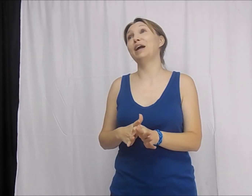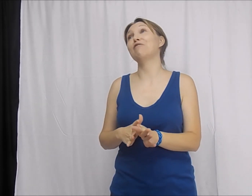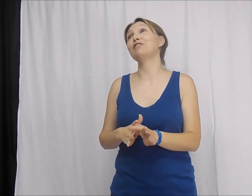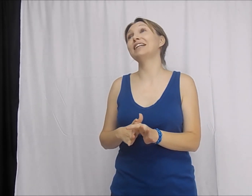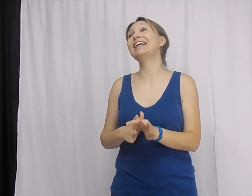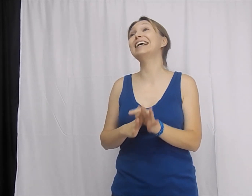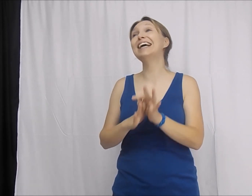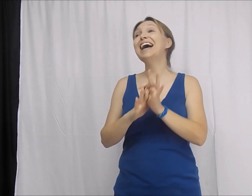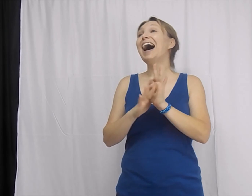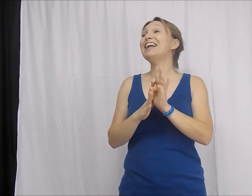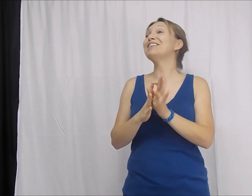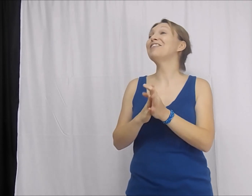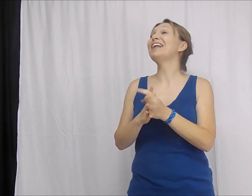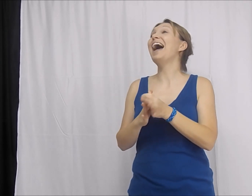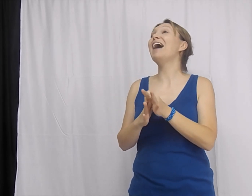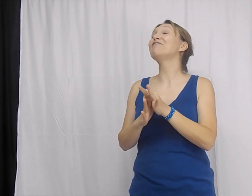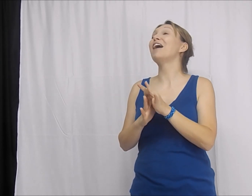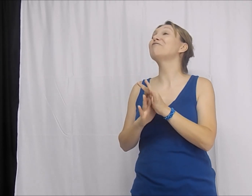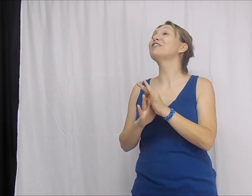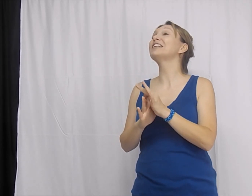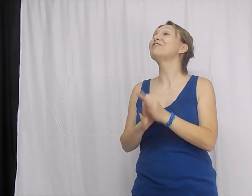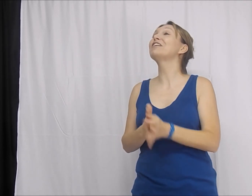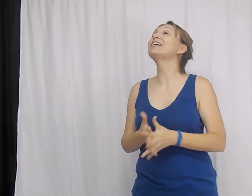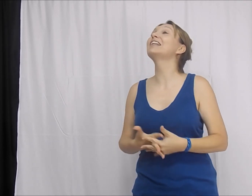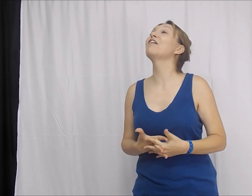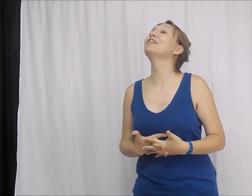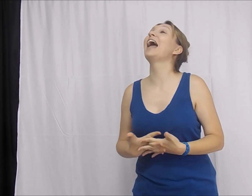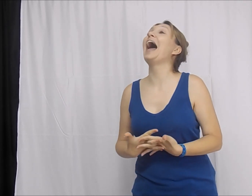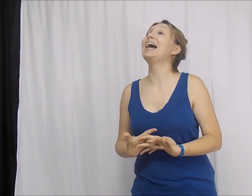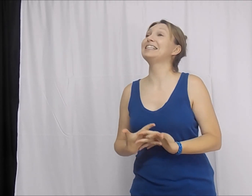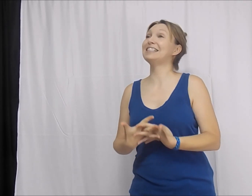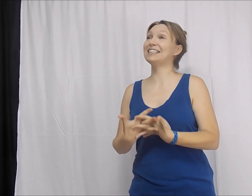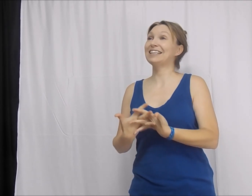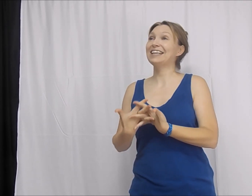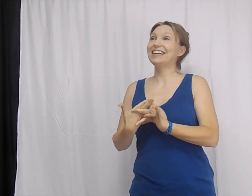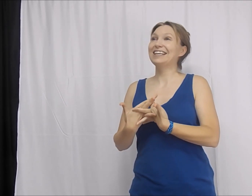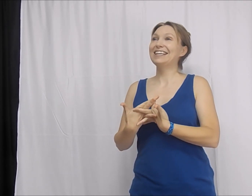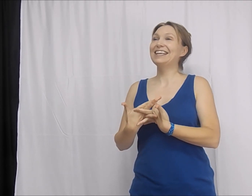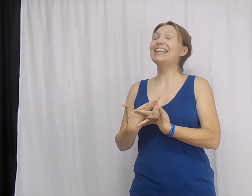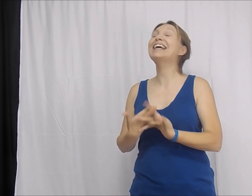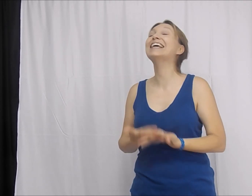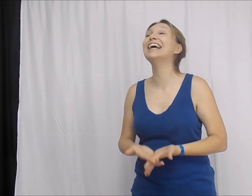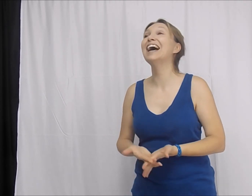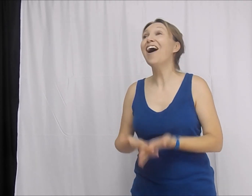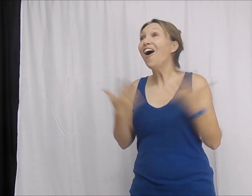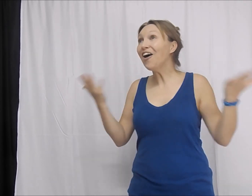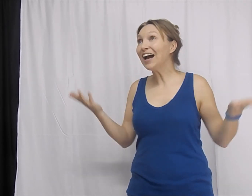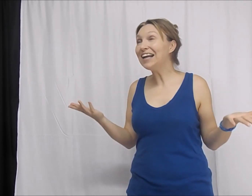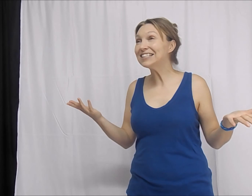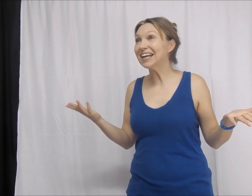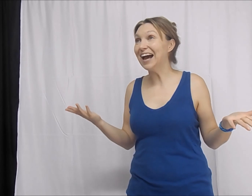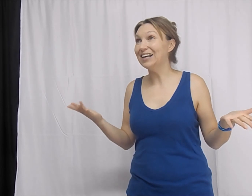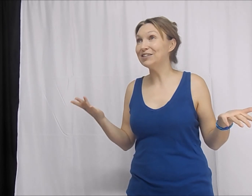I really, don't laugh. I really, really love cats. Yeah, all kinds of cats.